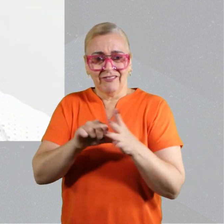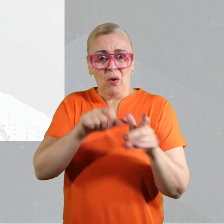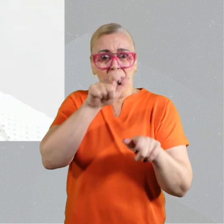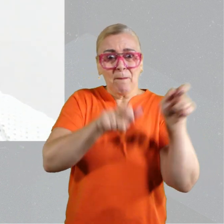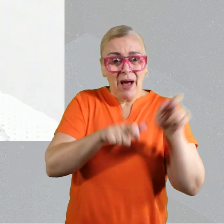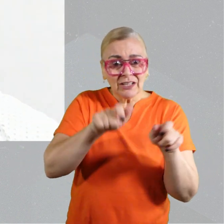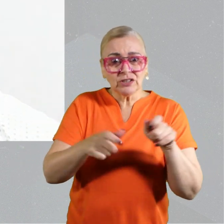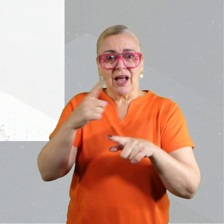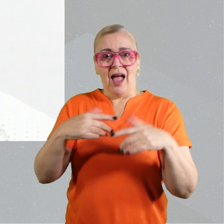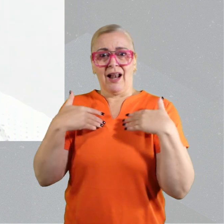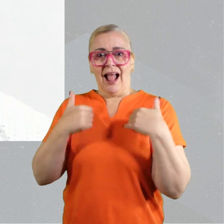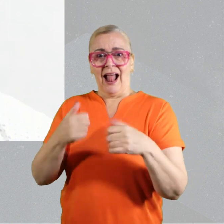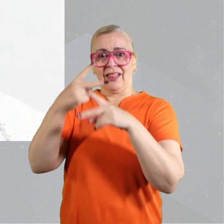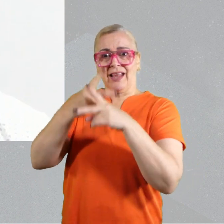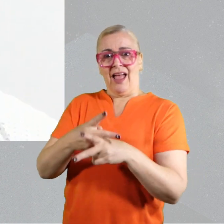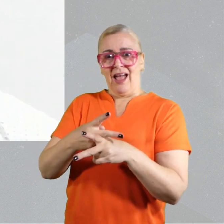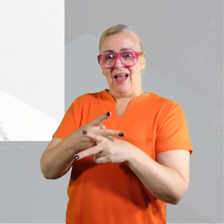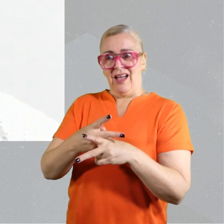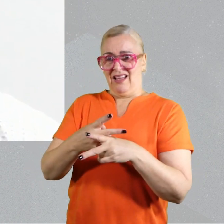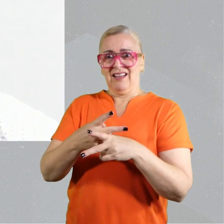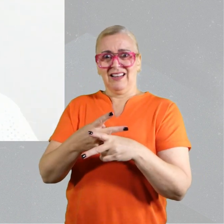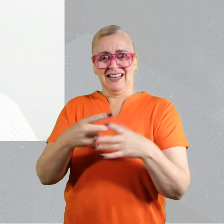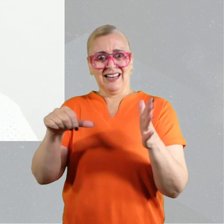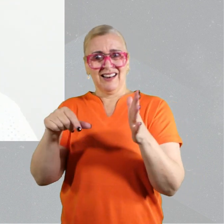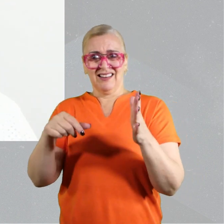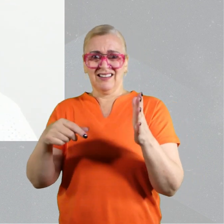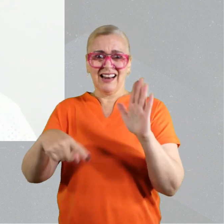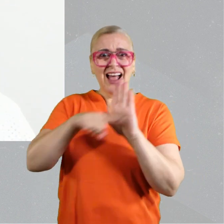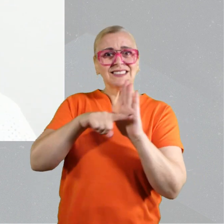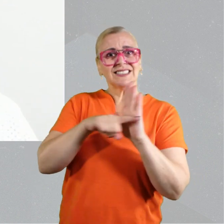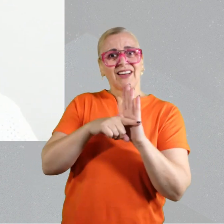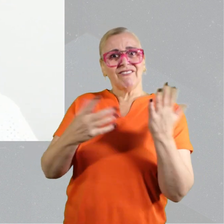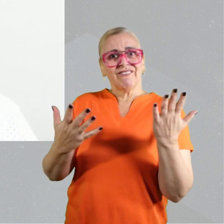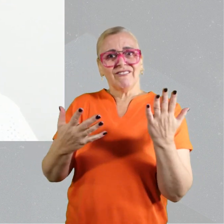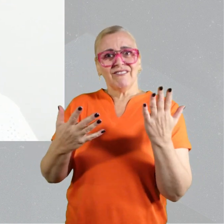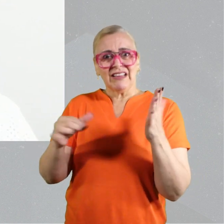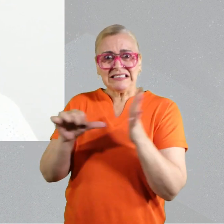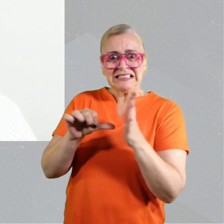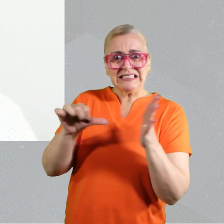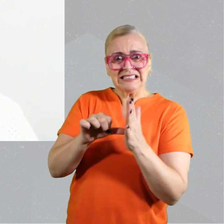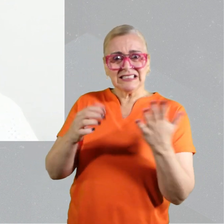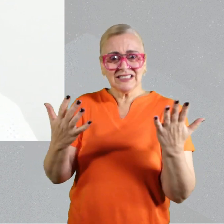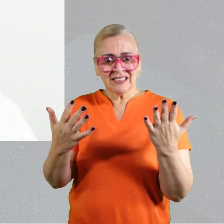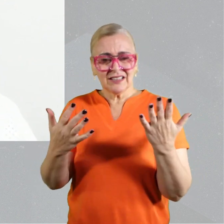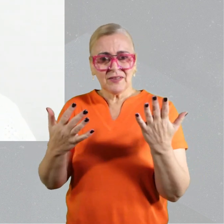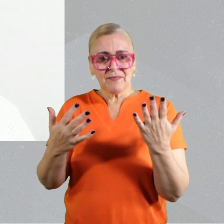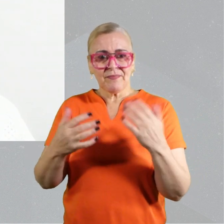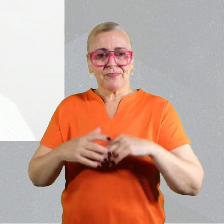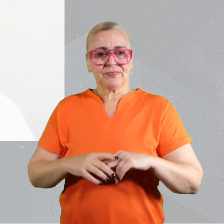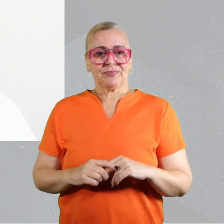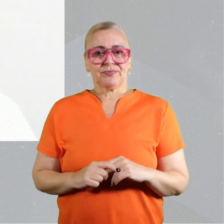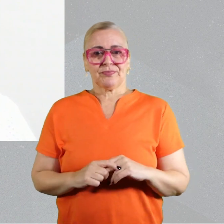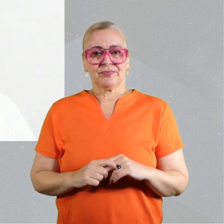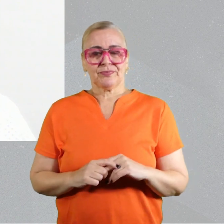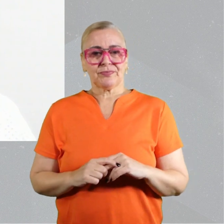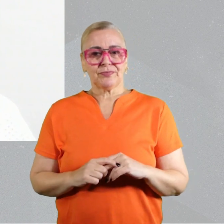in this part of the world. A number of people adopting guidelines from high-income countries